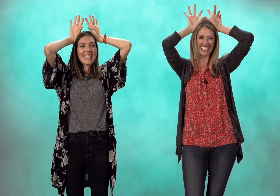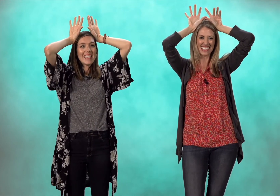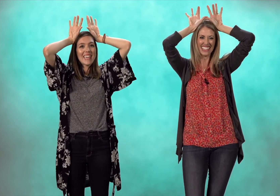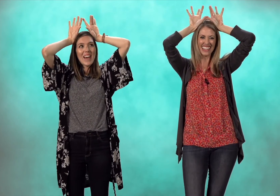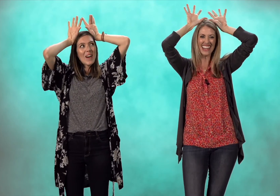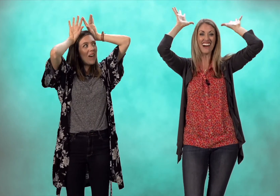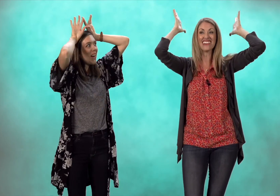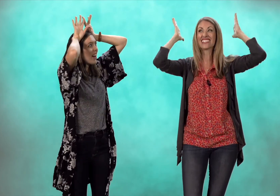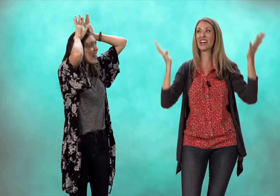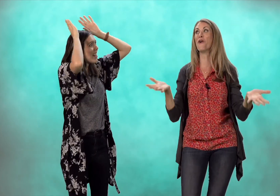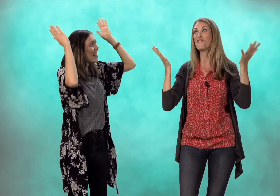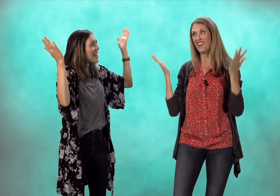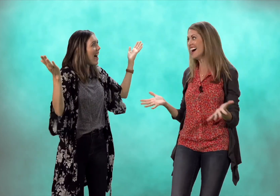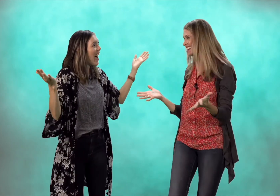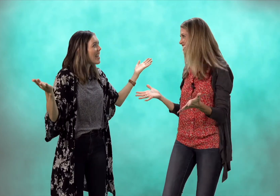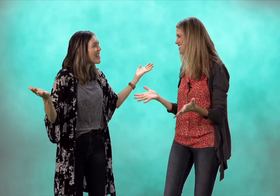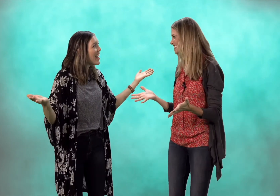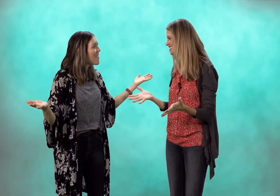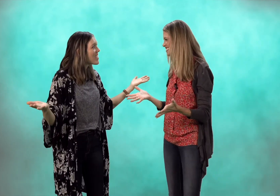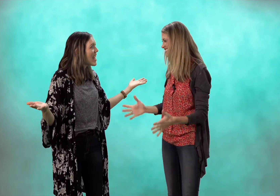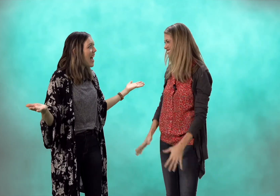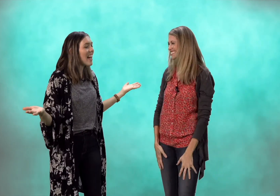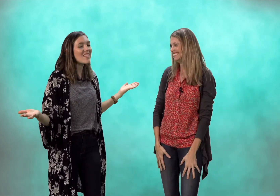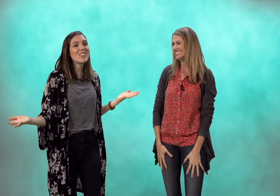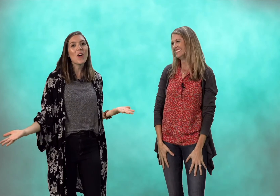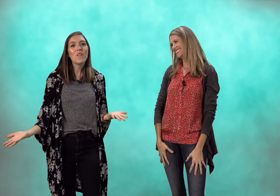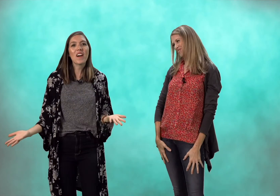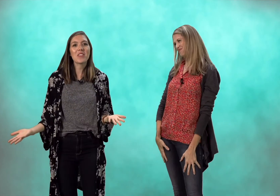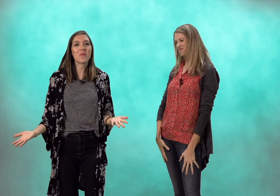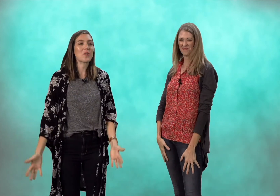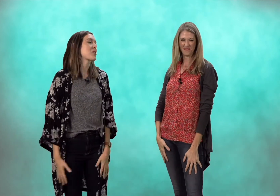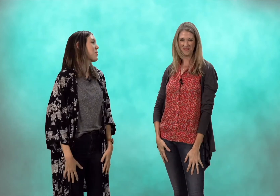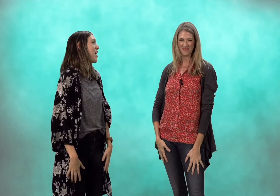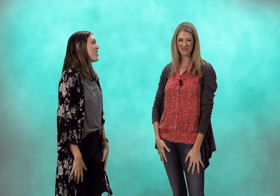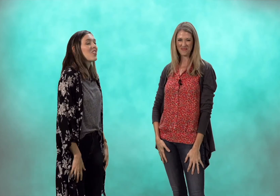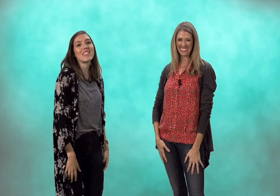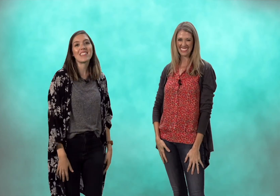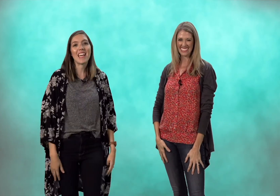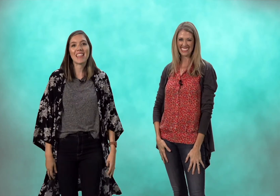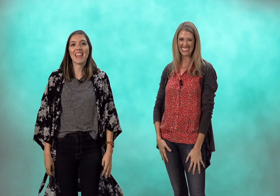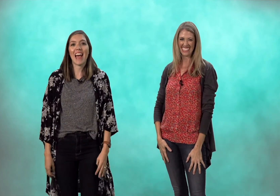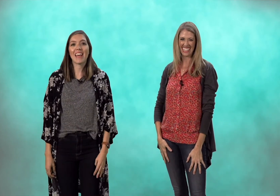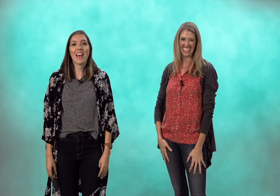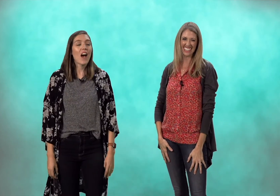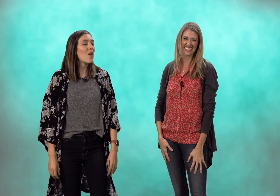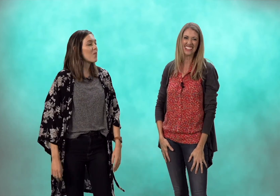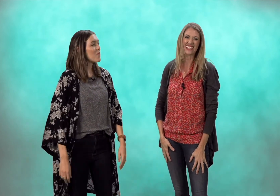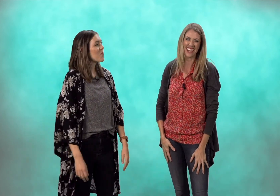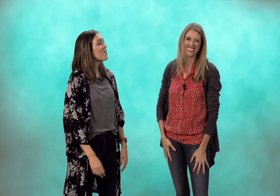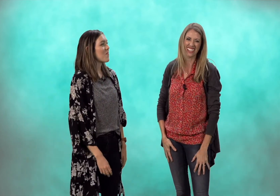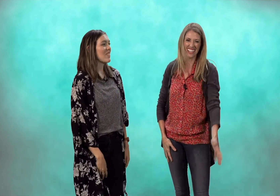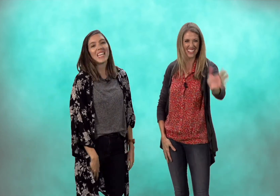that was so fun i love that i want to worship god just like that good job guys yeah